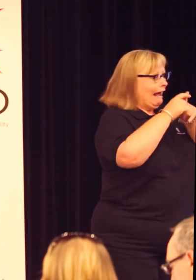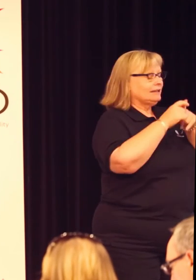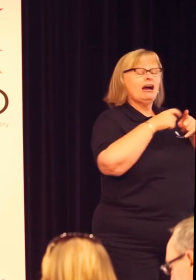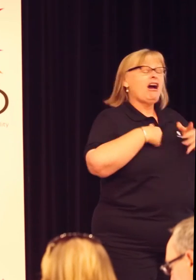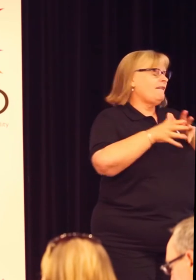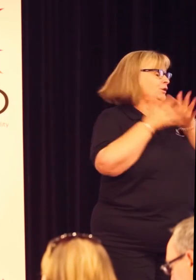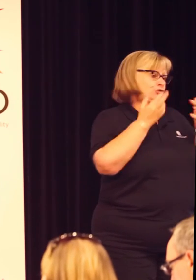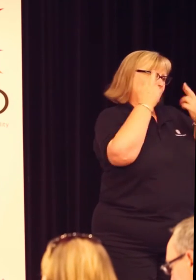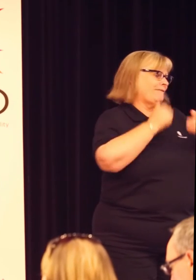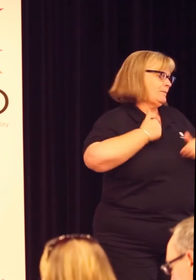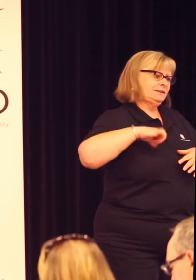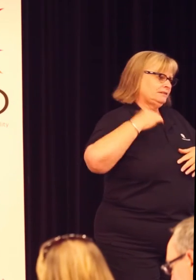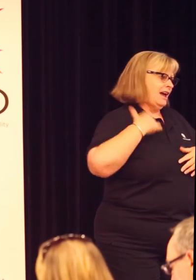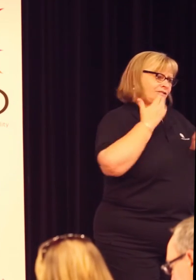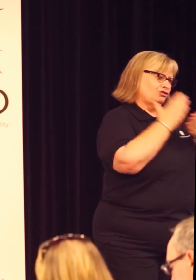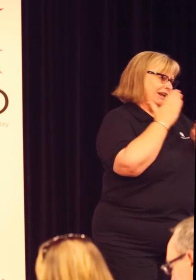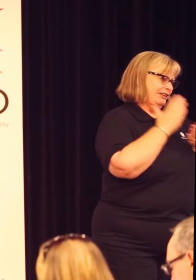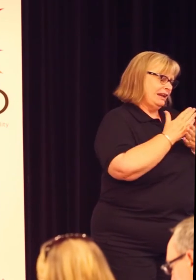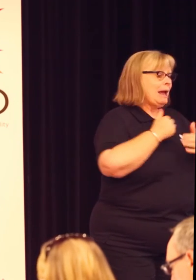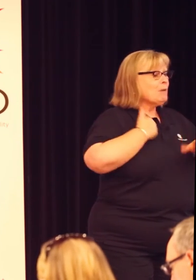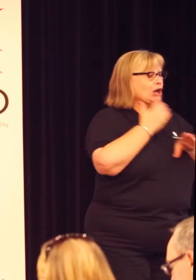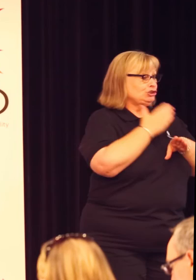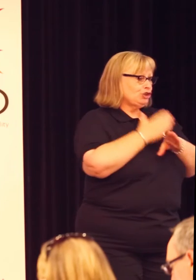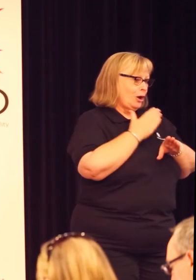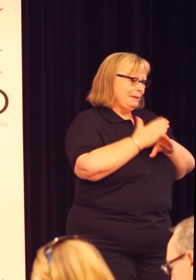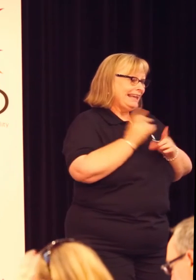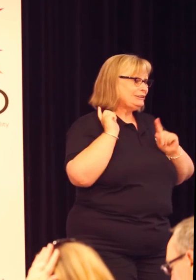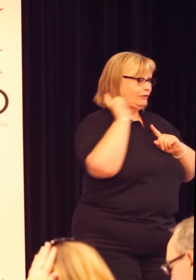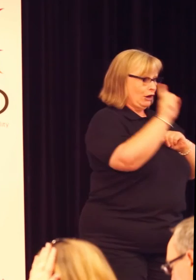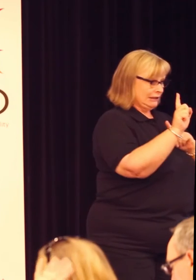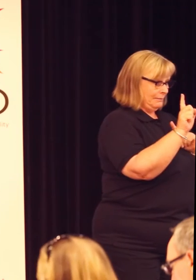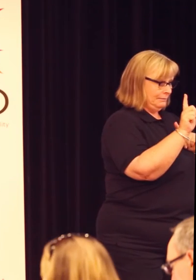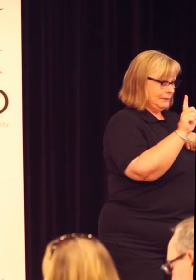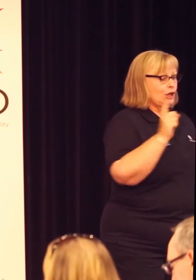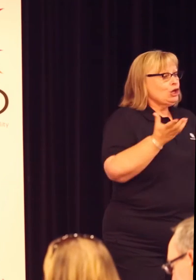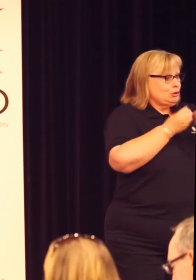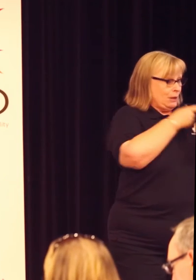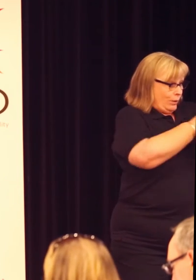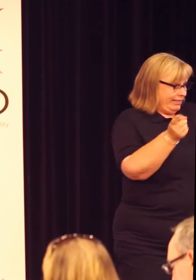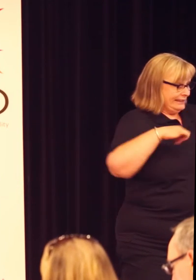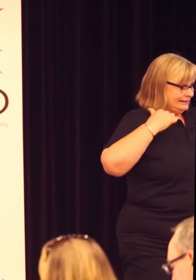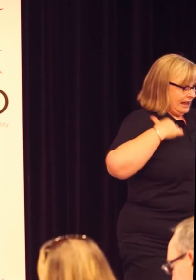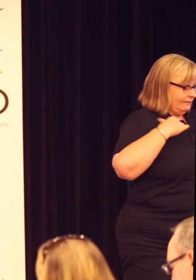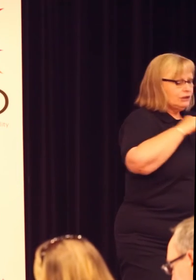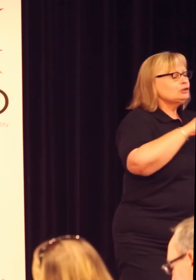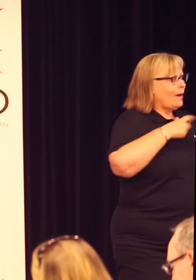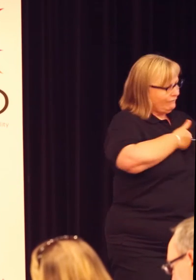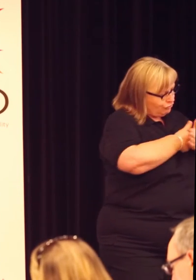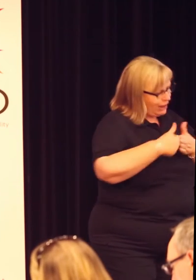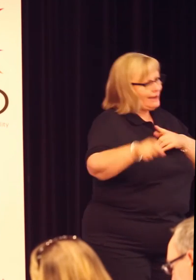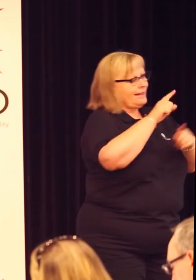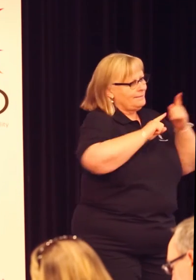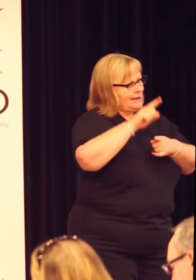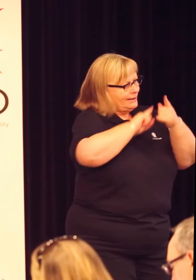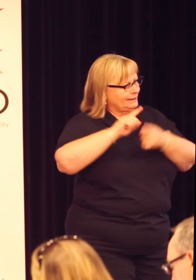respect for the staff. And my job, as you said before, my job is to front up and to be with these staff. So I have been meeting with all the